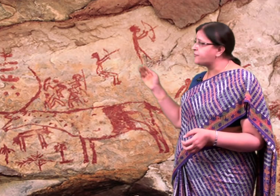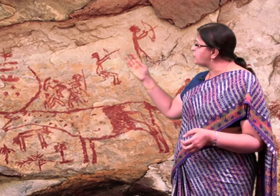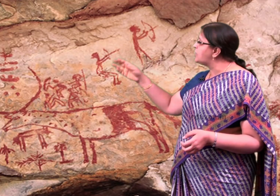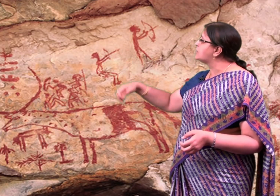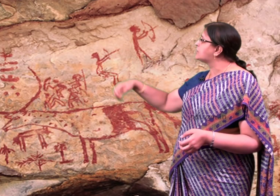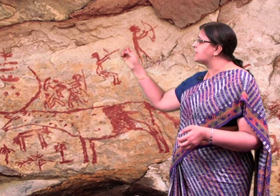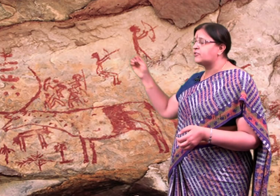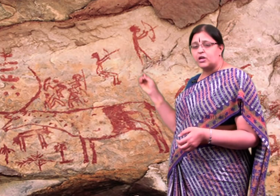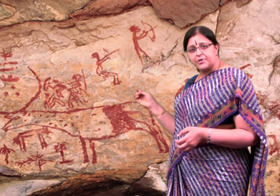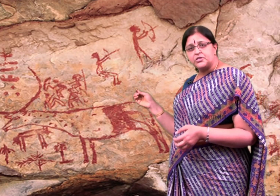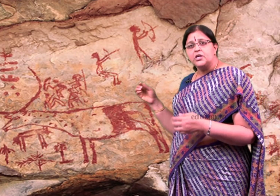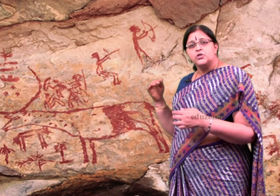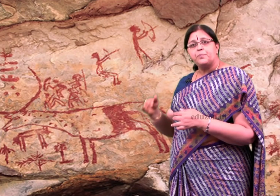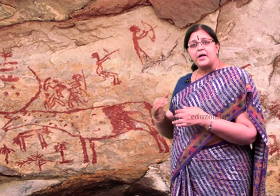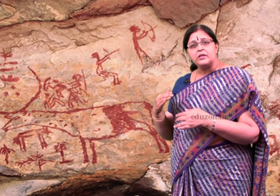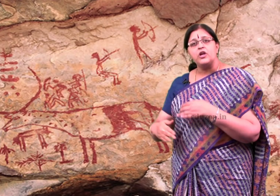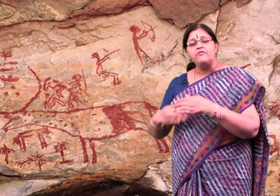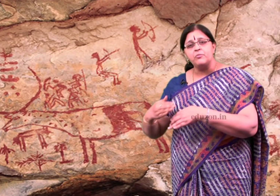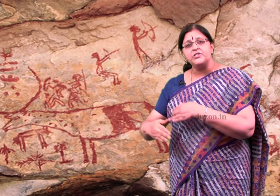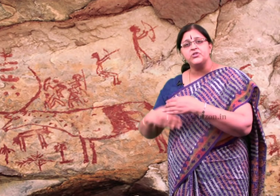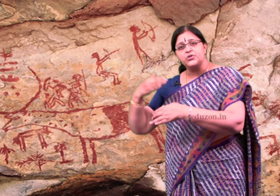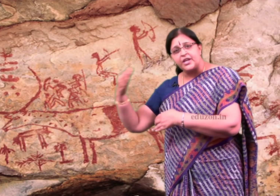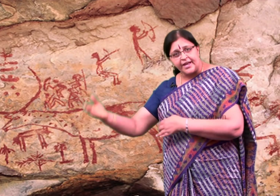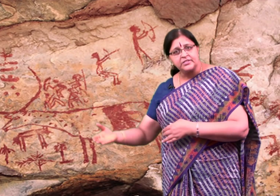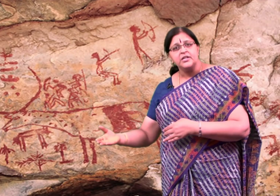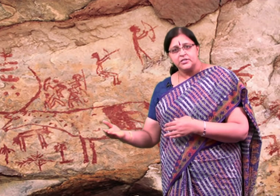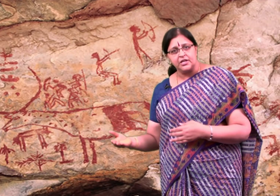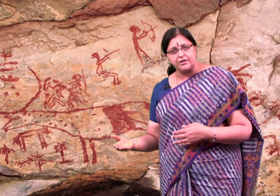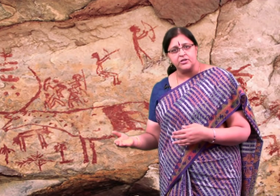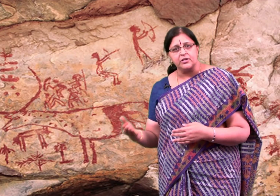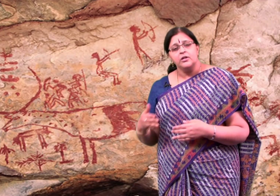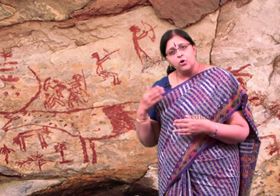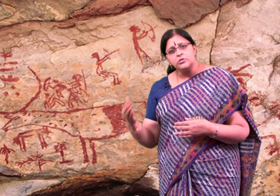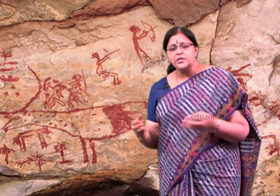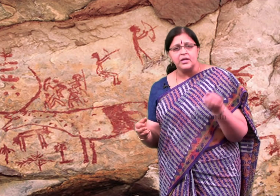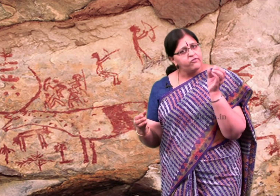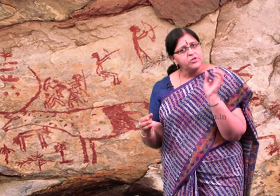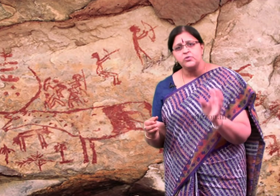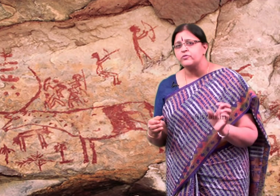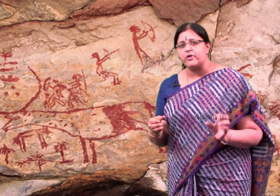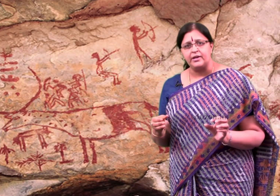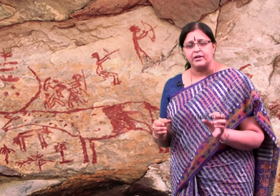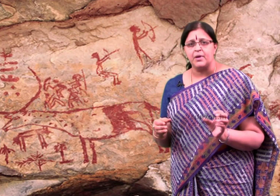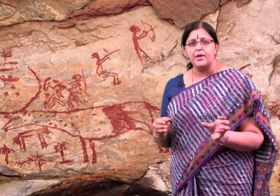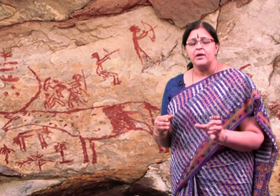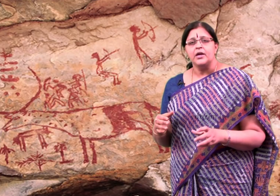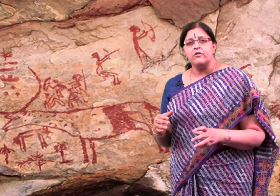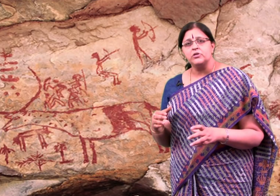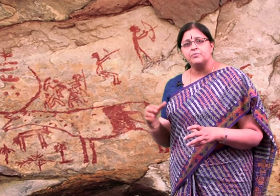caves, if you see he started drawing pictures, to pass on the information to the next generation, those days, information was very little, maybe he was